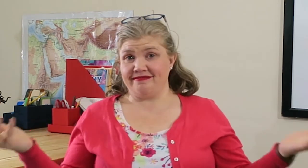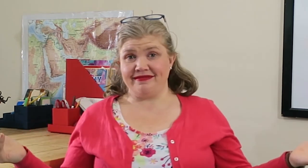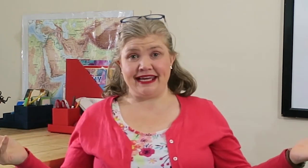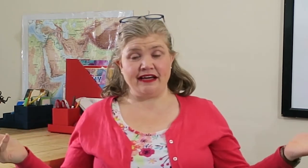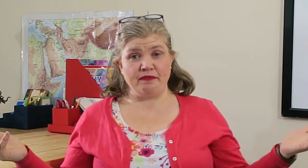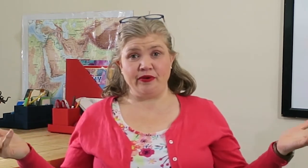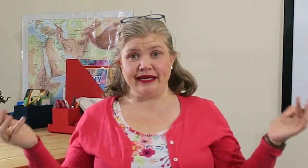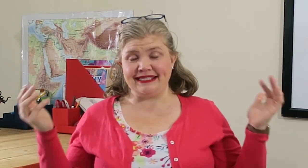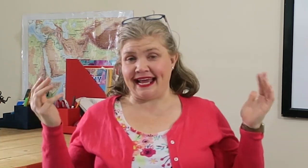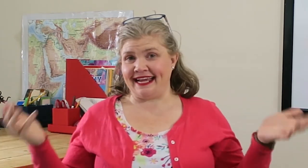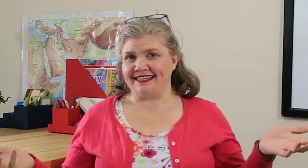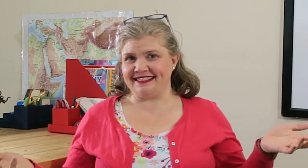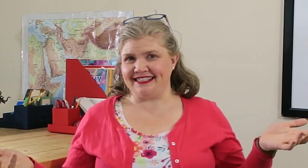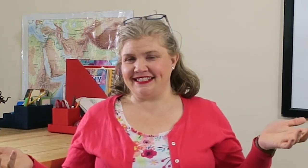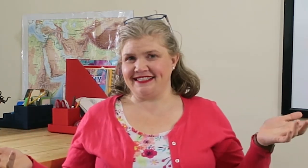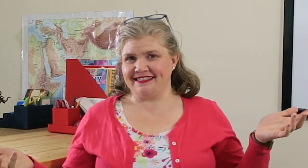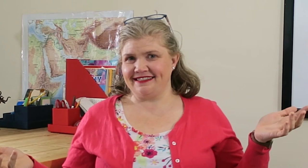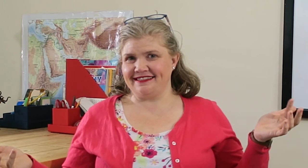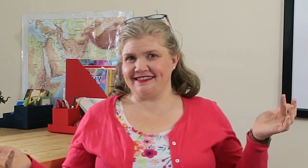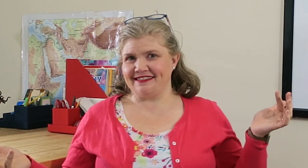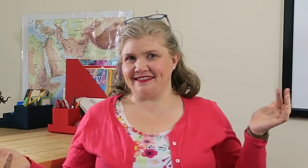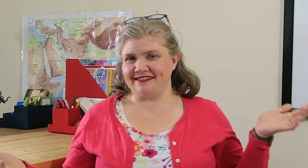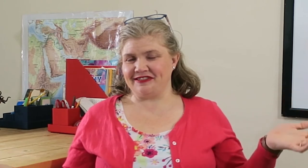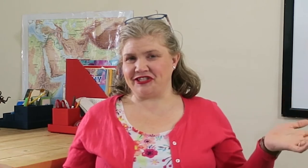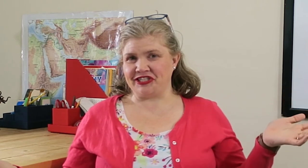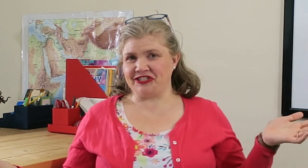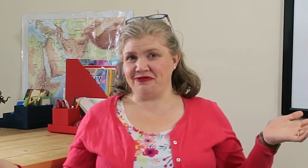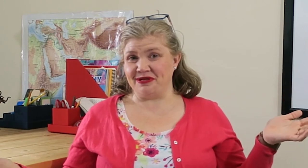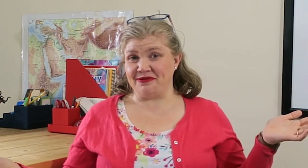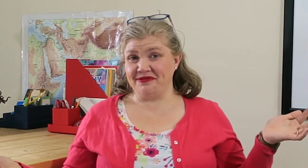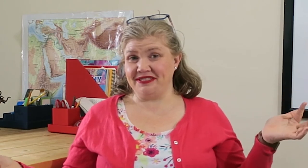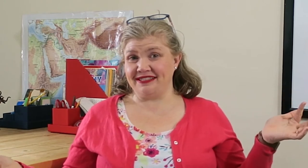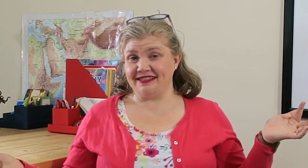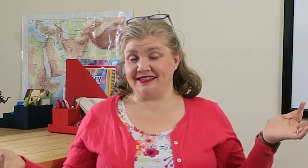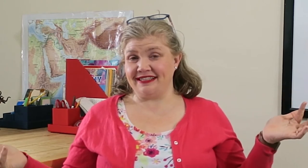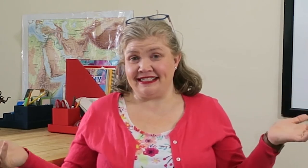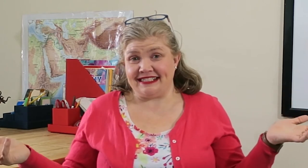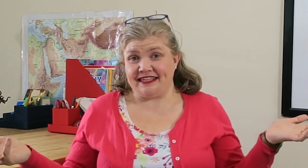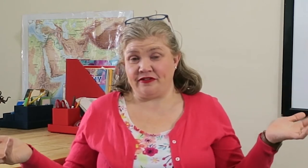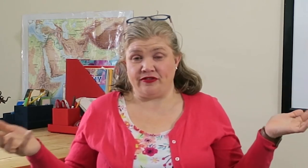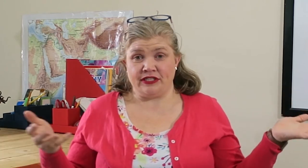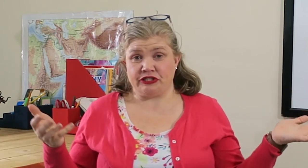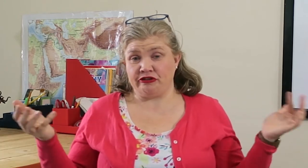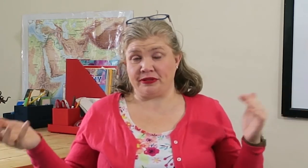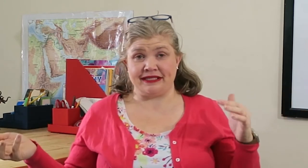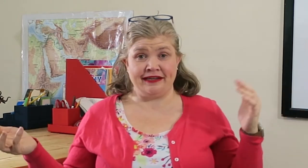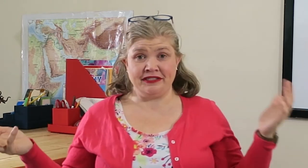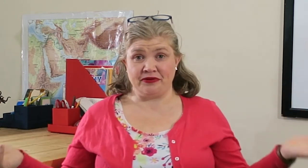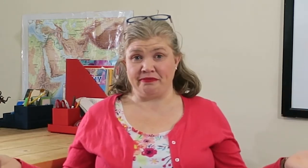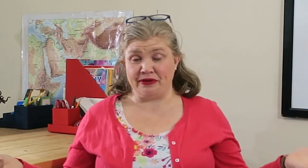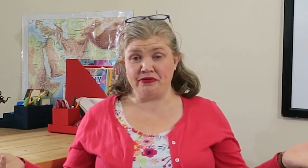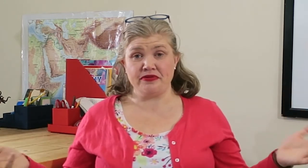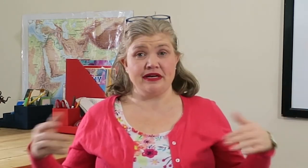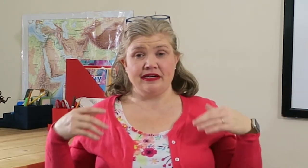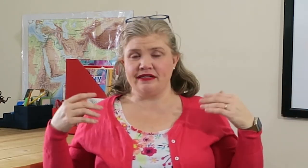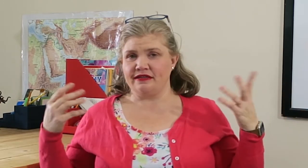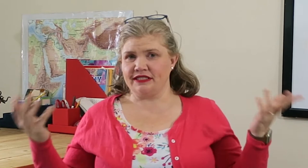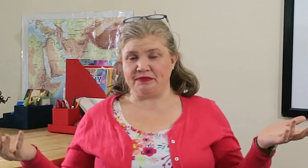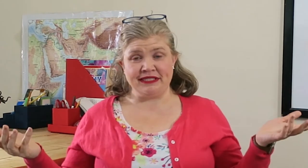Take a couple weeks and just do those instead of history or science or both. Spend